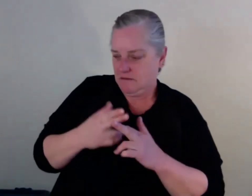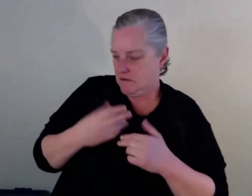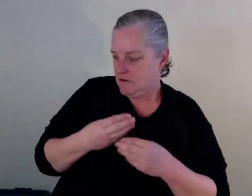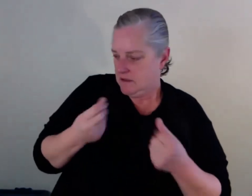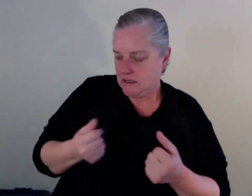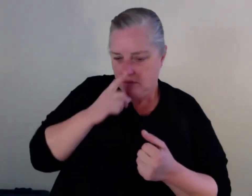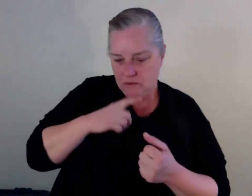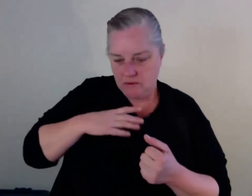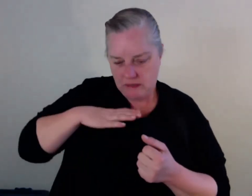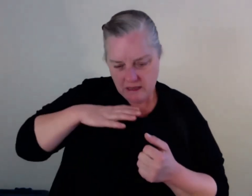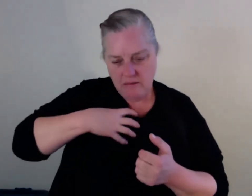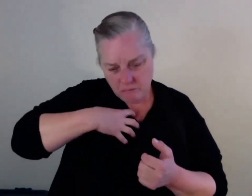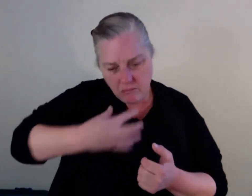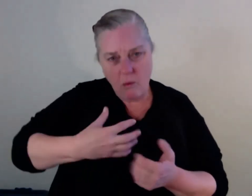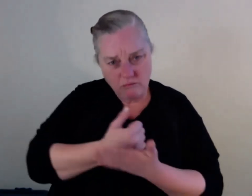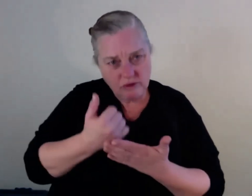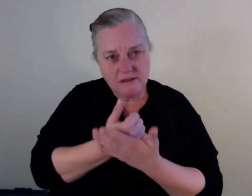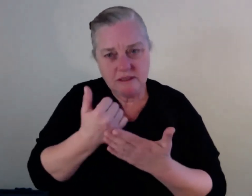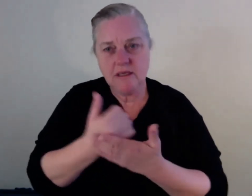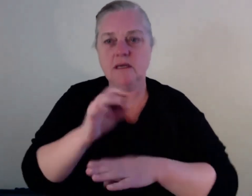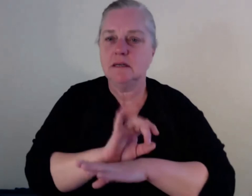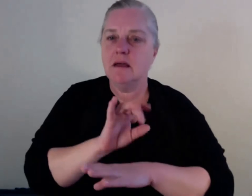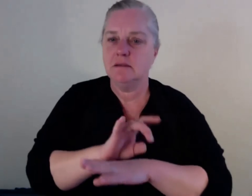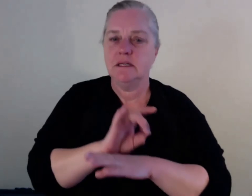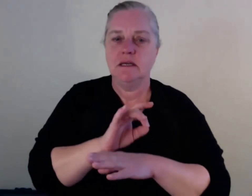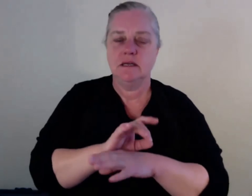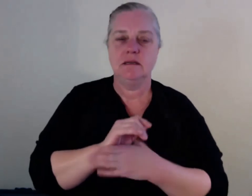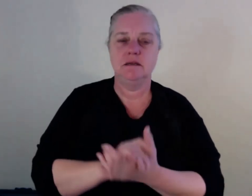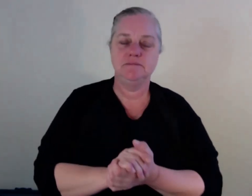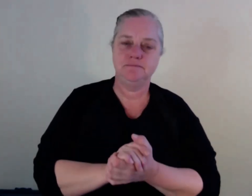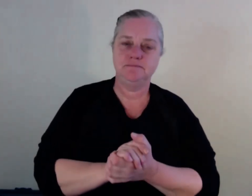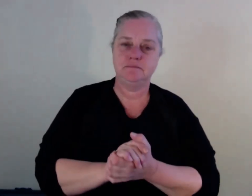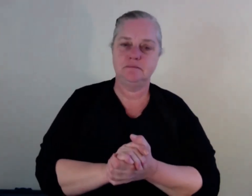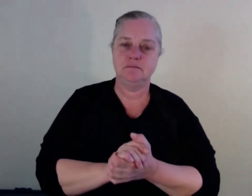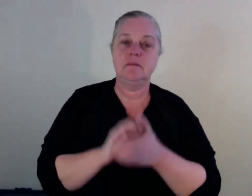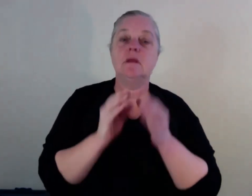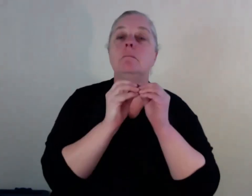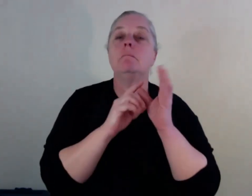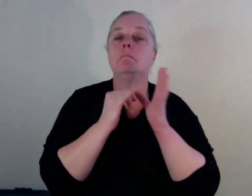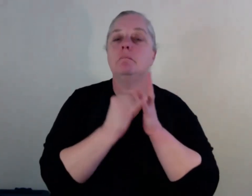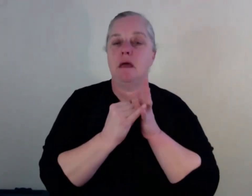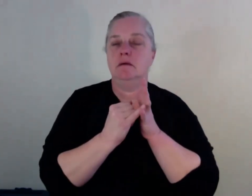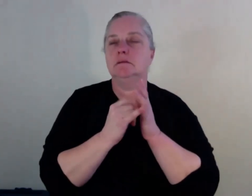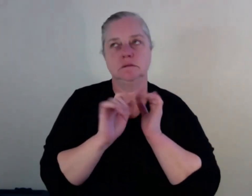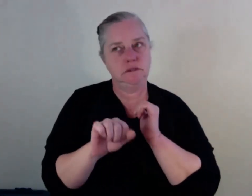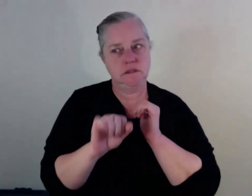And that's something we kind of talked about as well. Yeah, I do. I do see that point. And I know that now there are certain rebates for specific